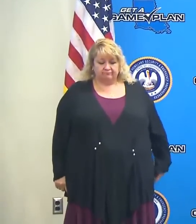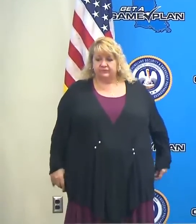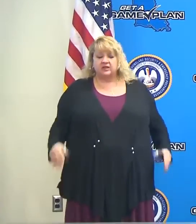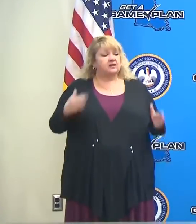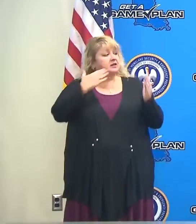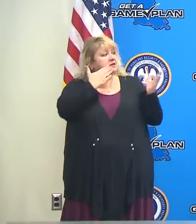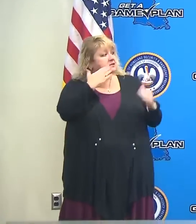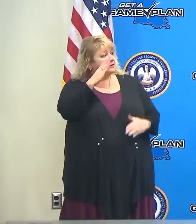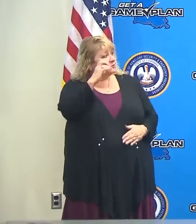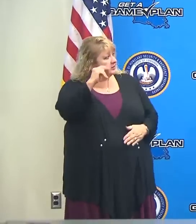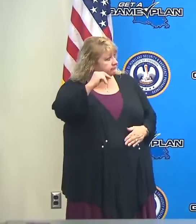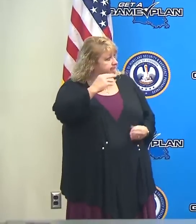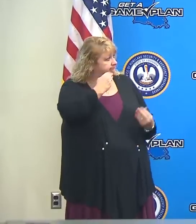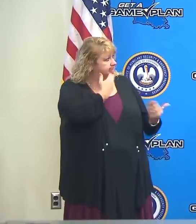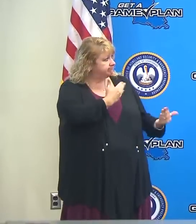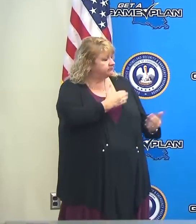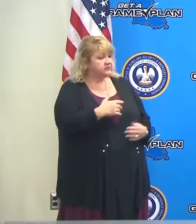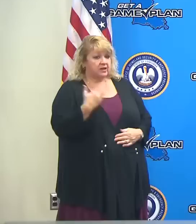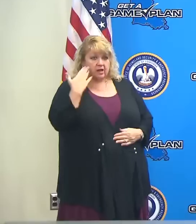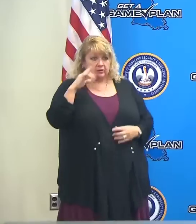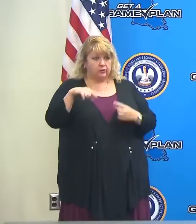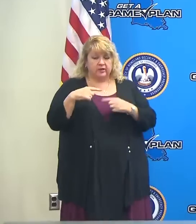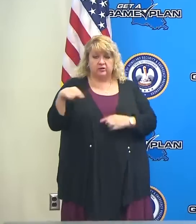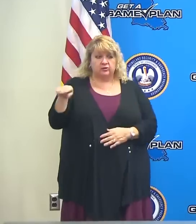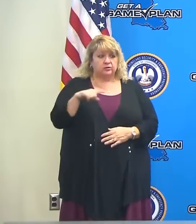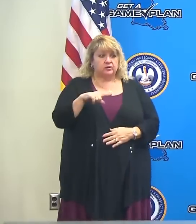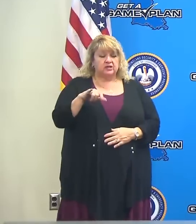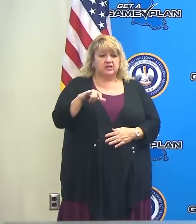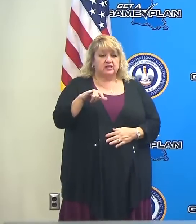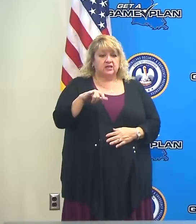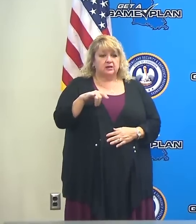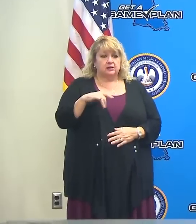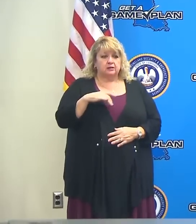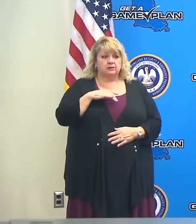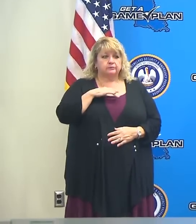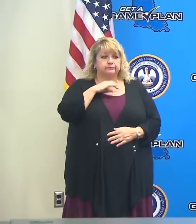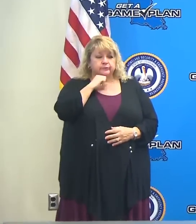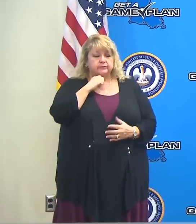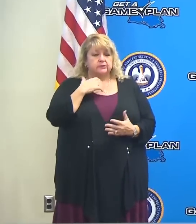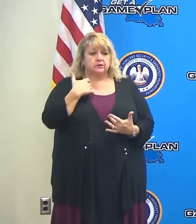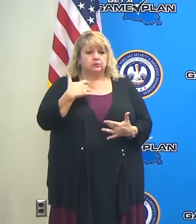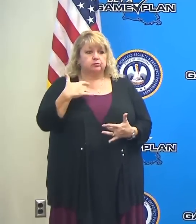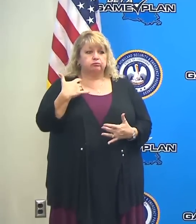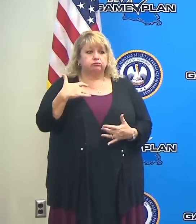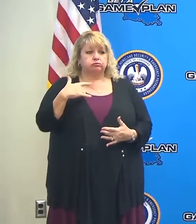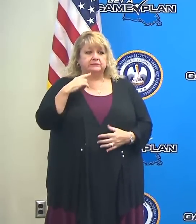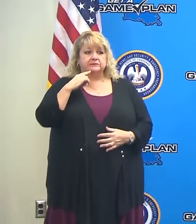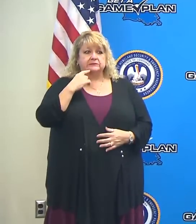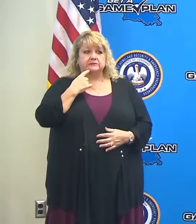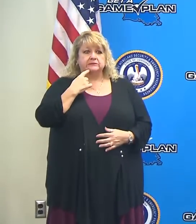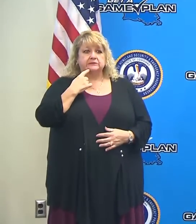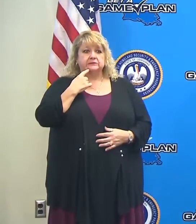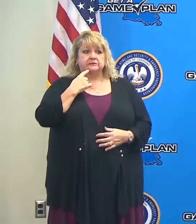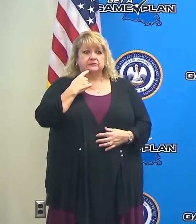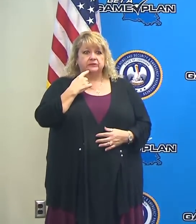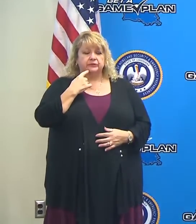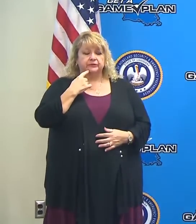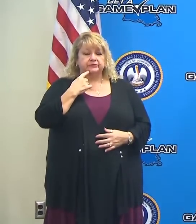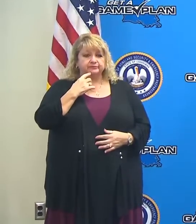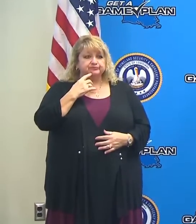Thank you, Ben. And I don't know about you, but that's a very sobering assessment of what we can expect with Hurricane